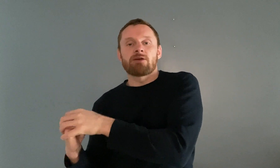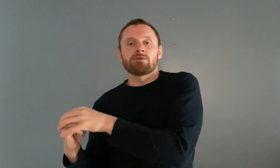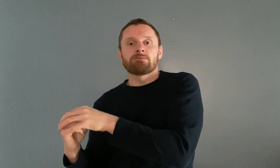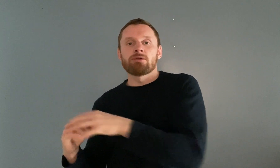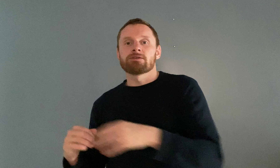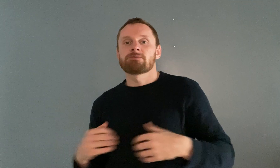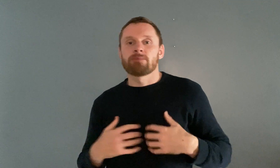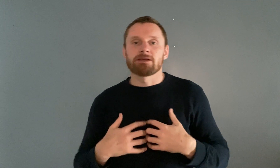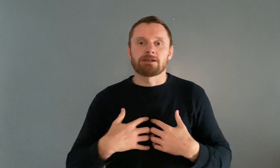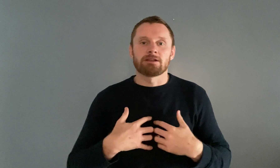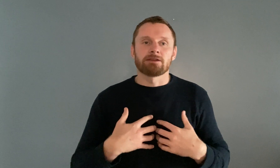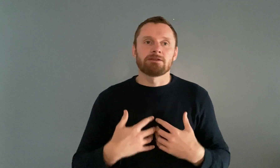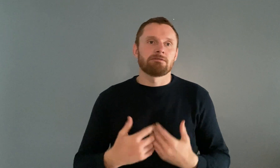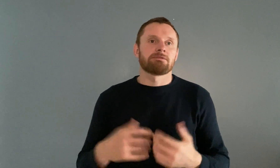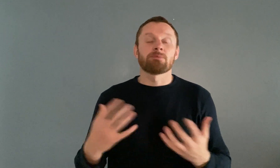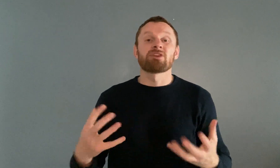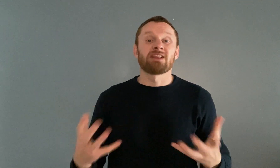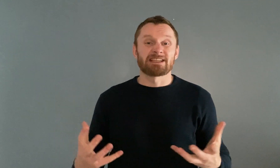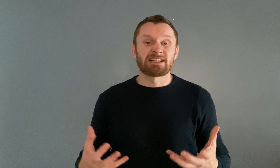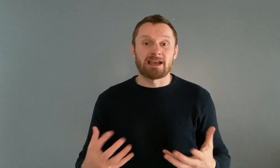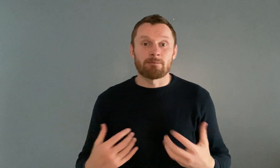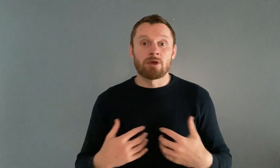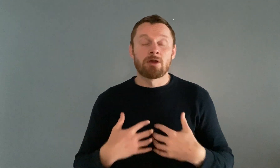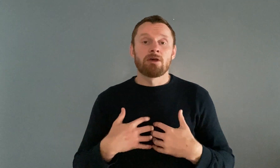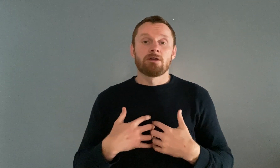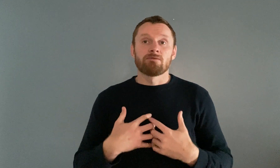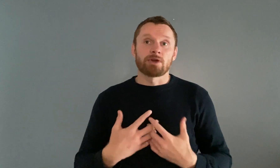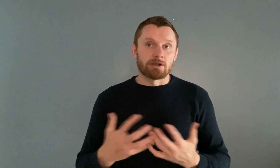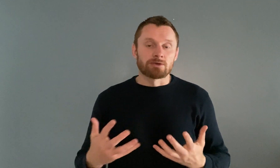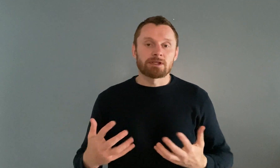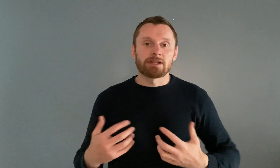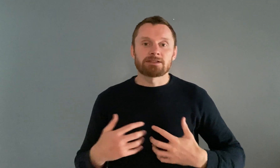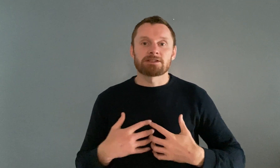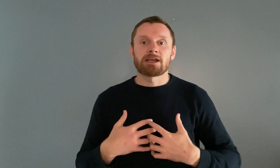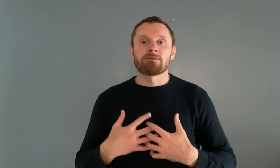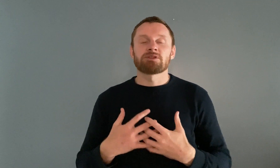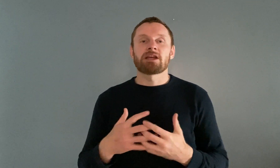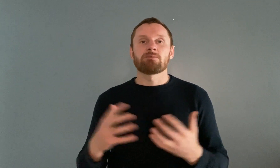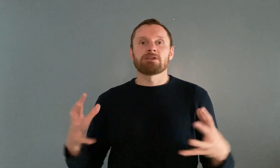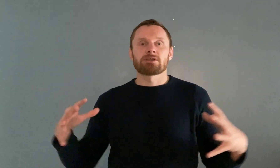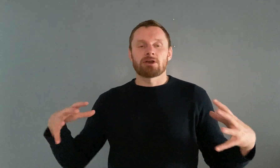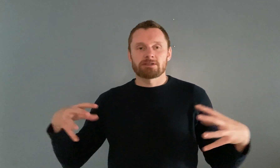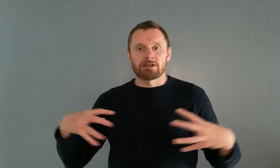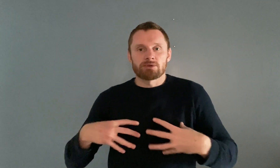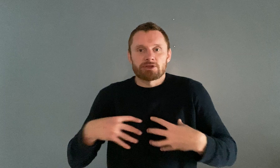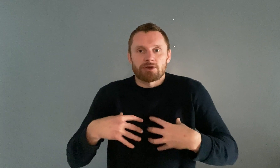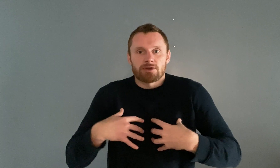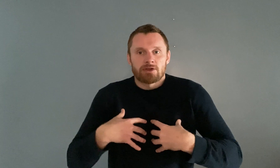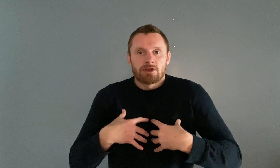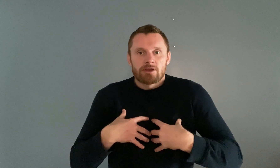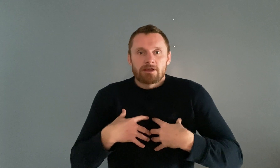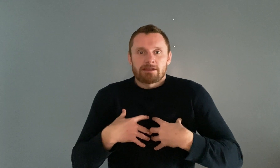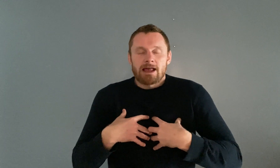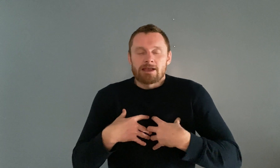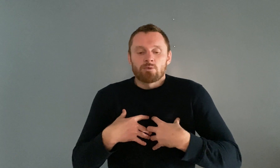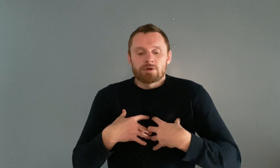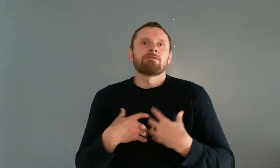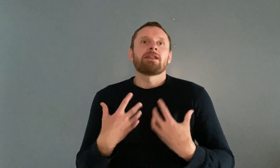response basically something like shame very closely linked to shame shame and disgust they will turn that inwards their